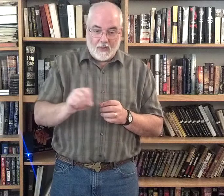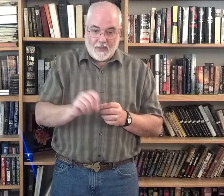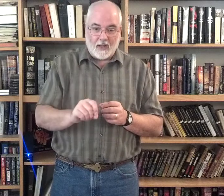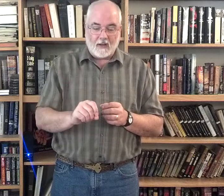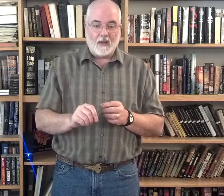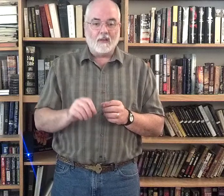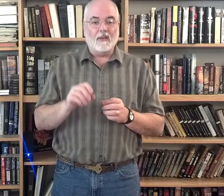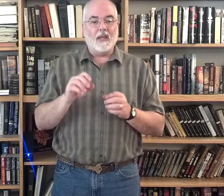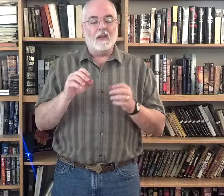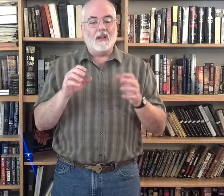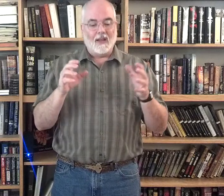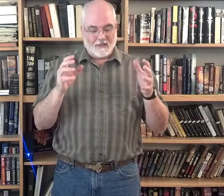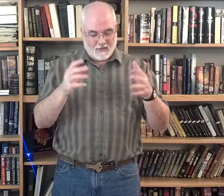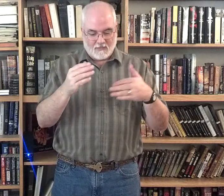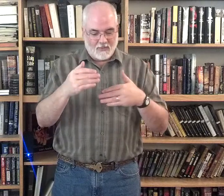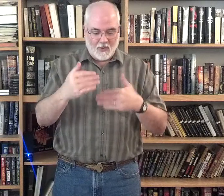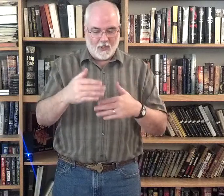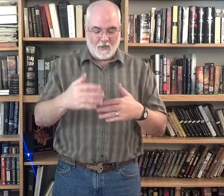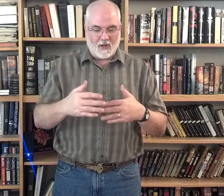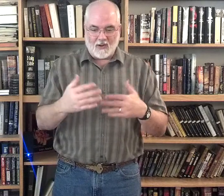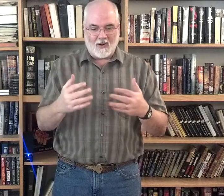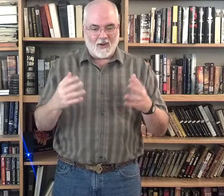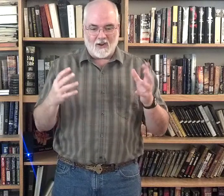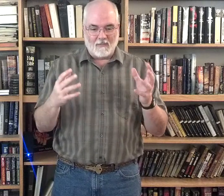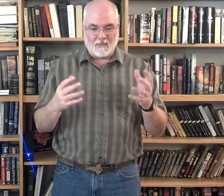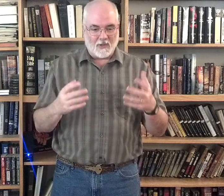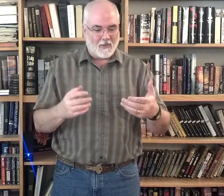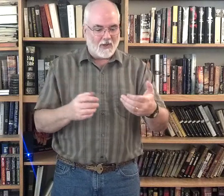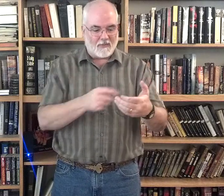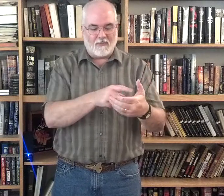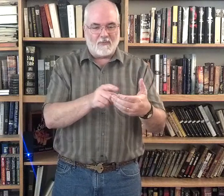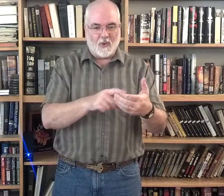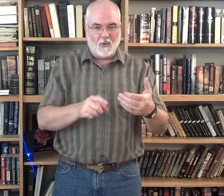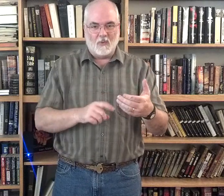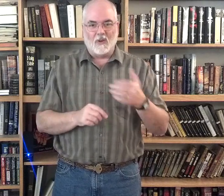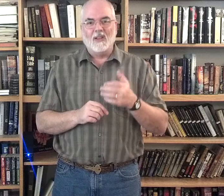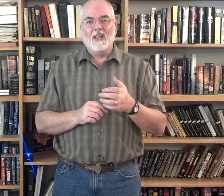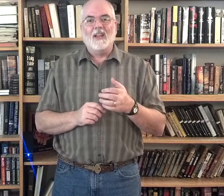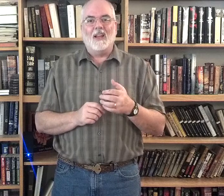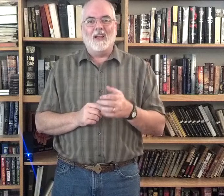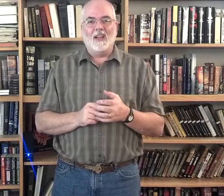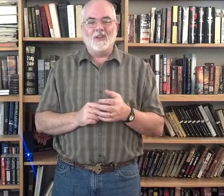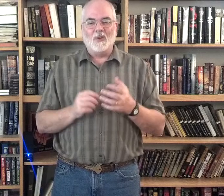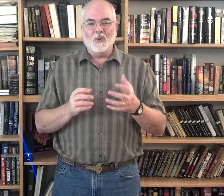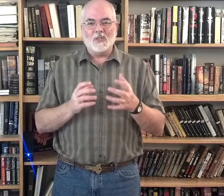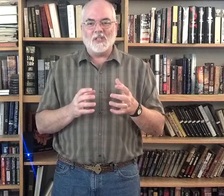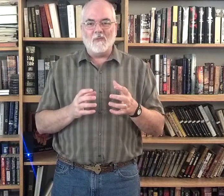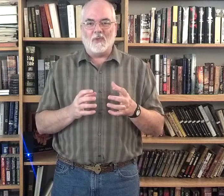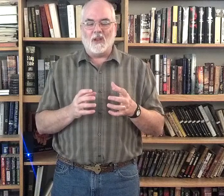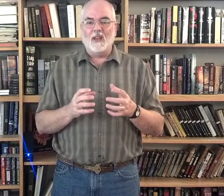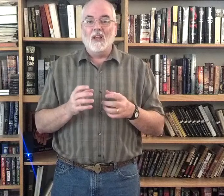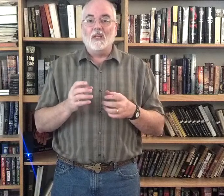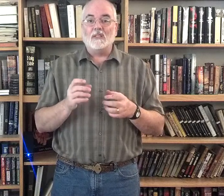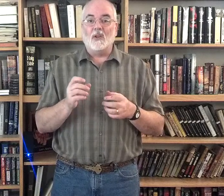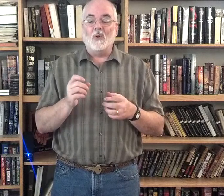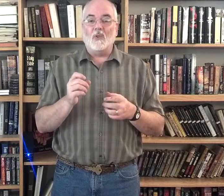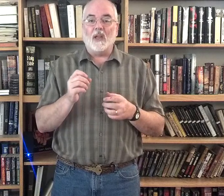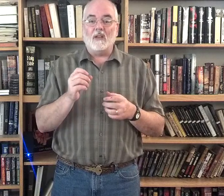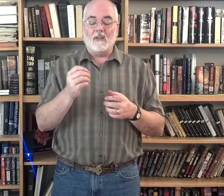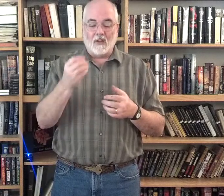that, then put them on a card. Put them on your phone. Do something so that they're